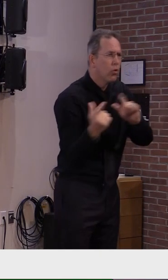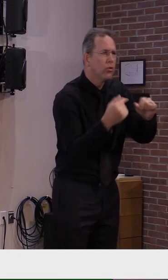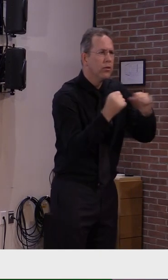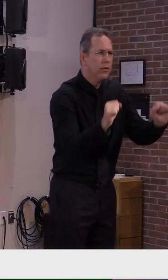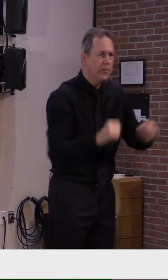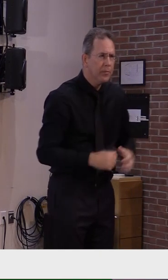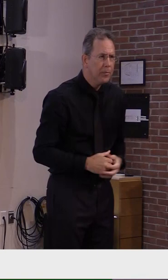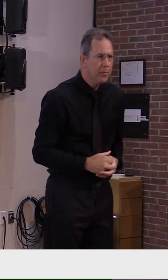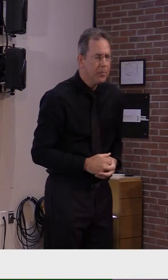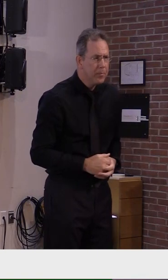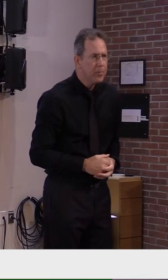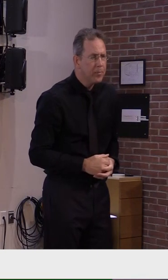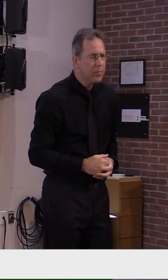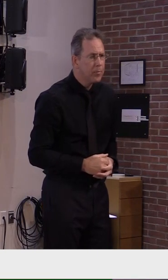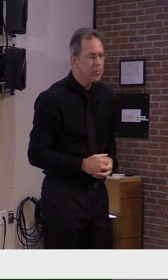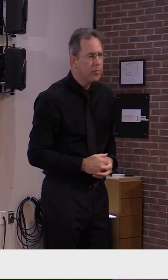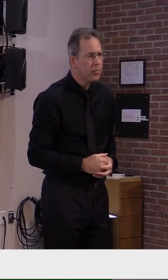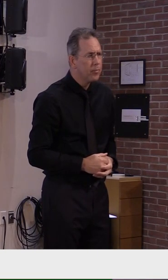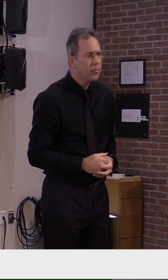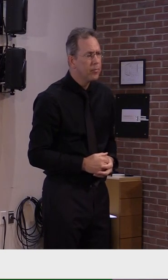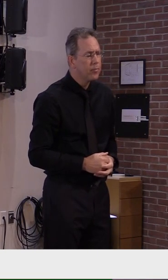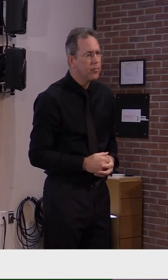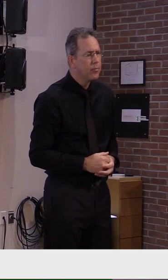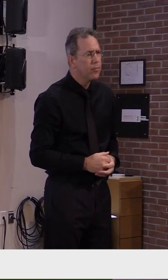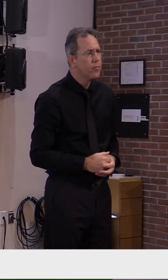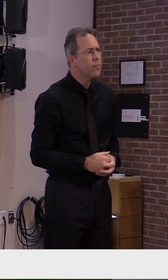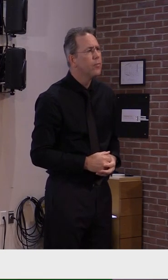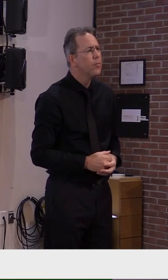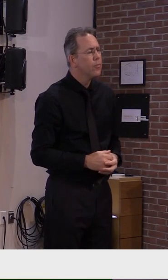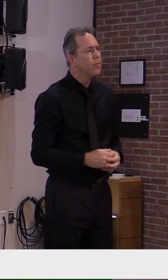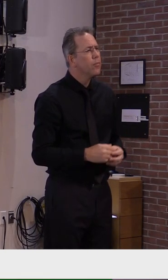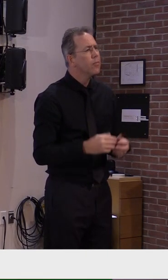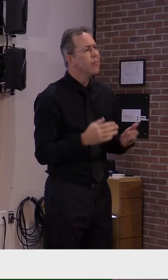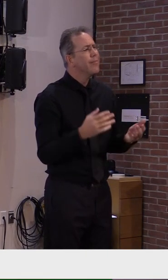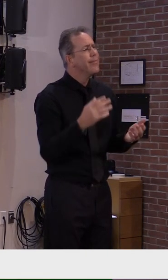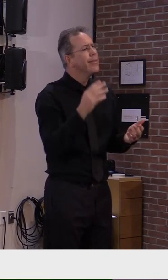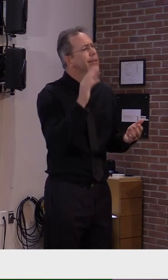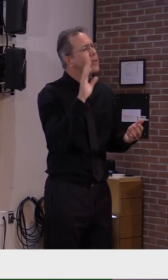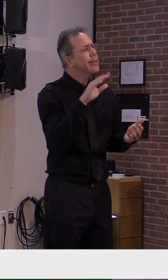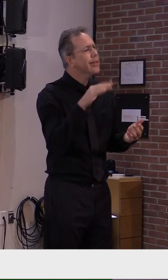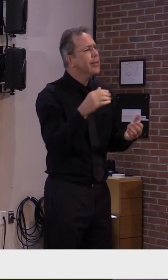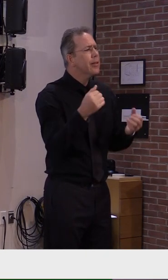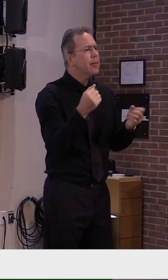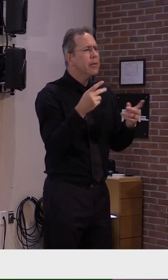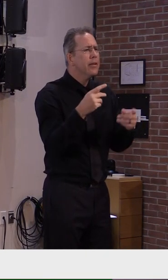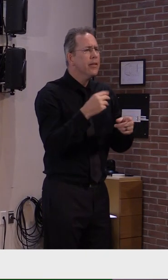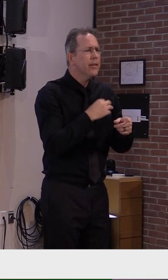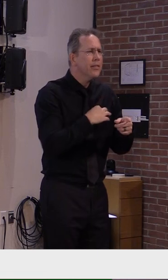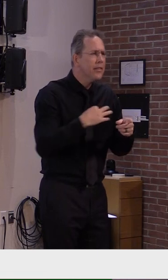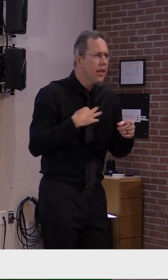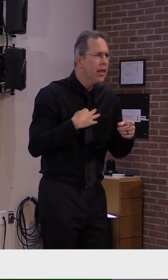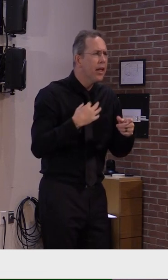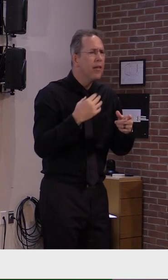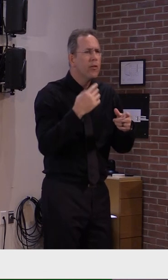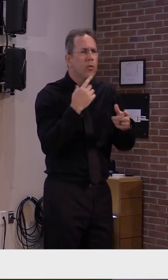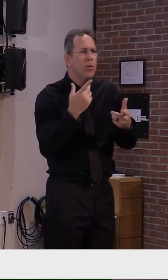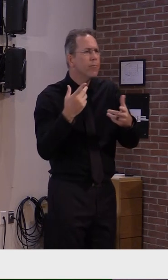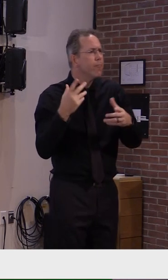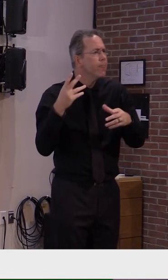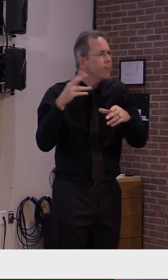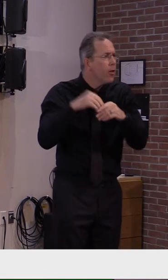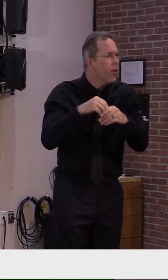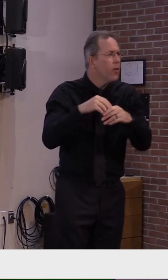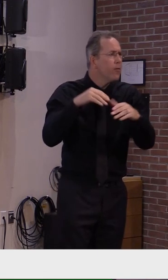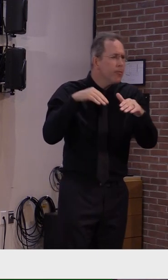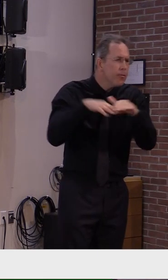that have been allowed to entry into the facility in order to provide direct care on a daily basis, one avenue of the